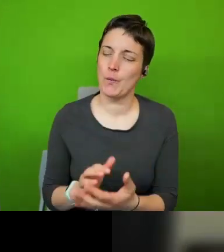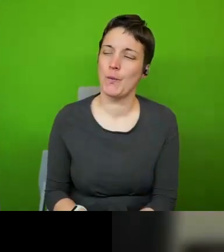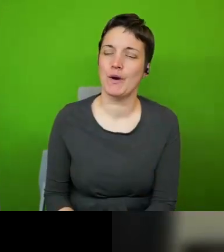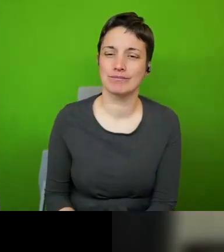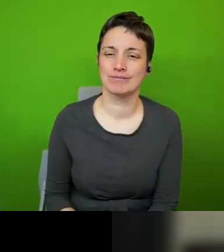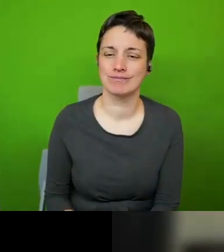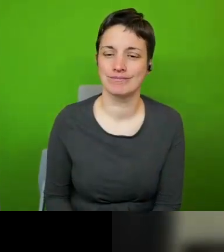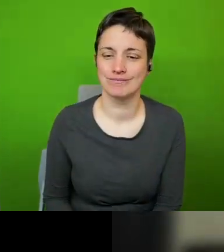thank you